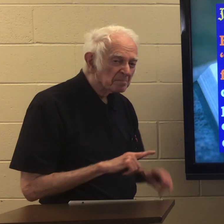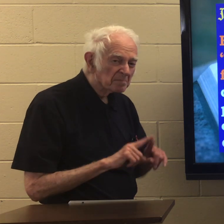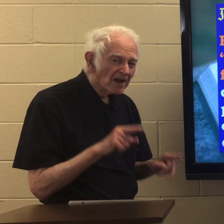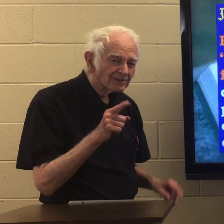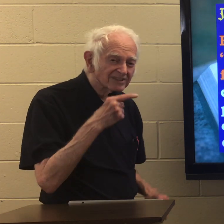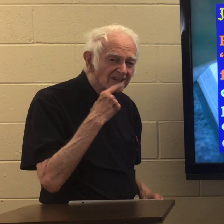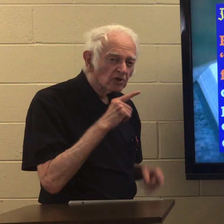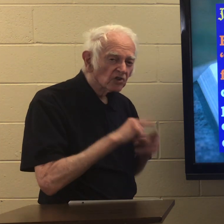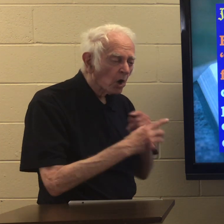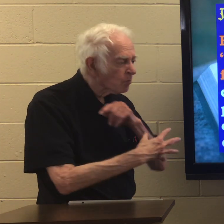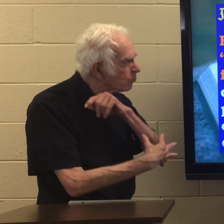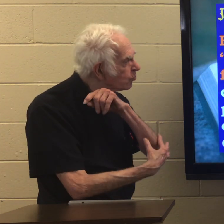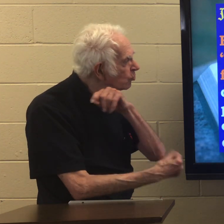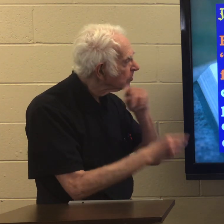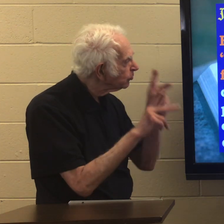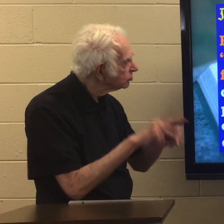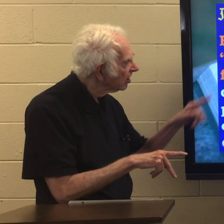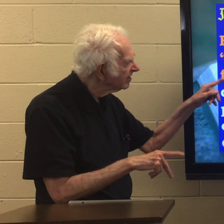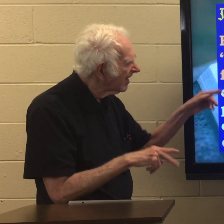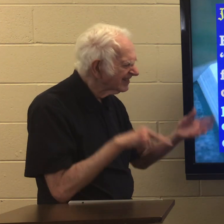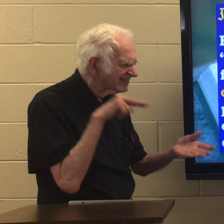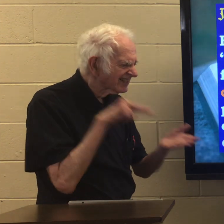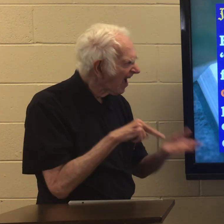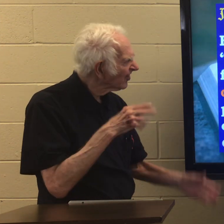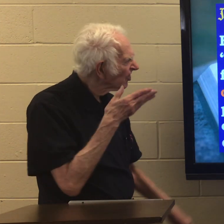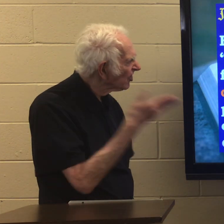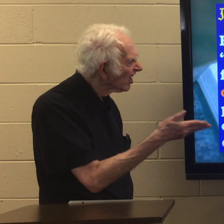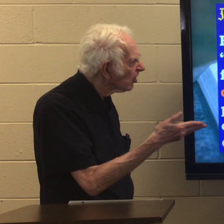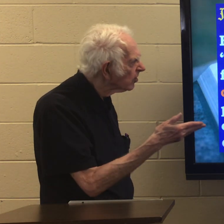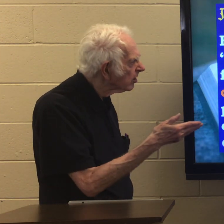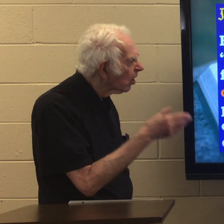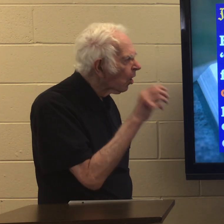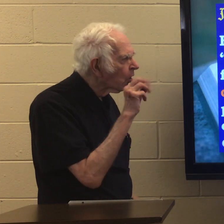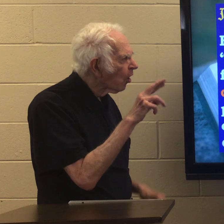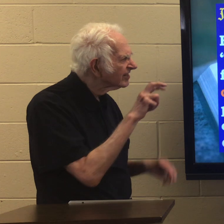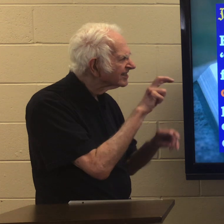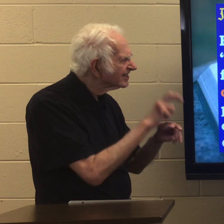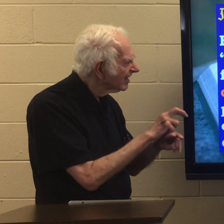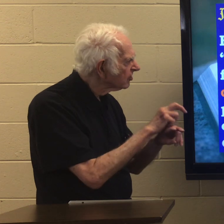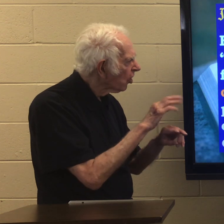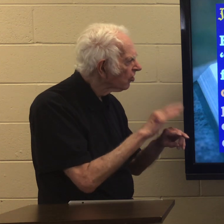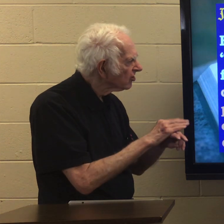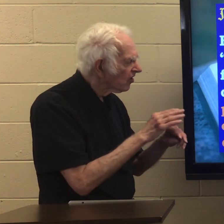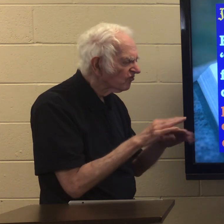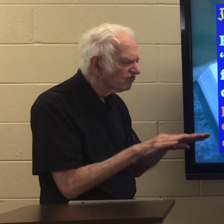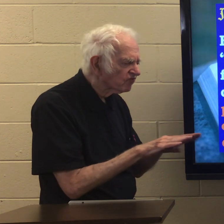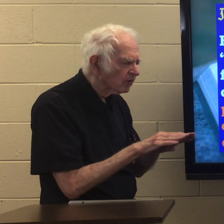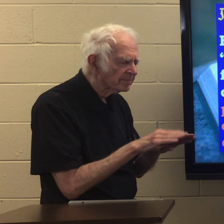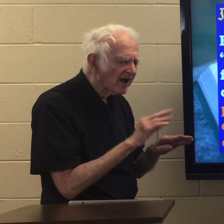But you say to the poor person stand there or sit on the floor by our feet.